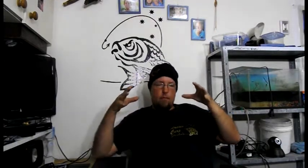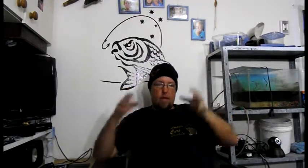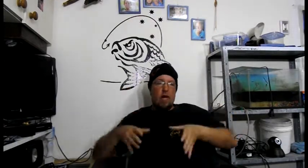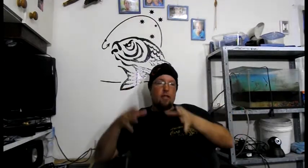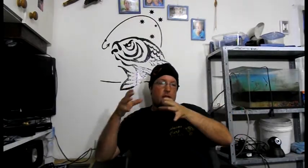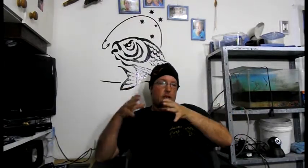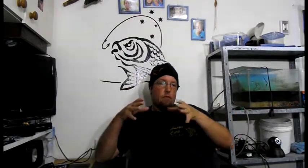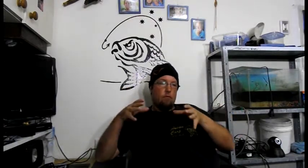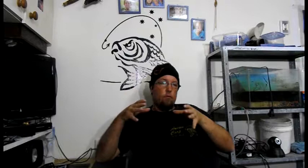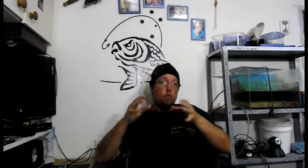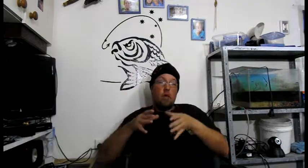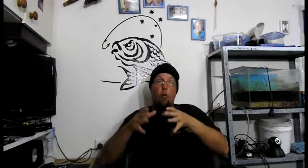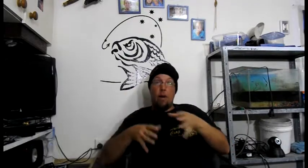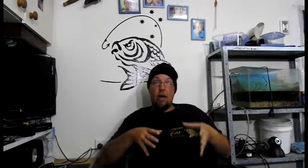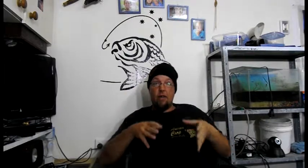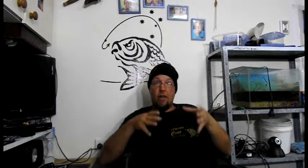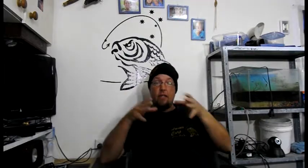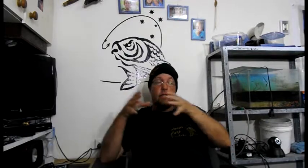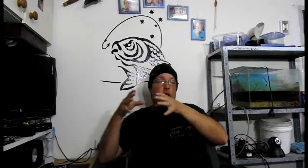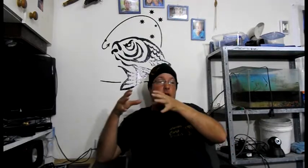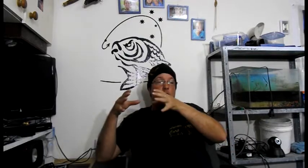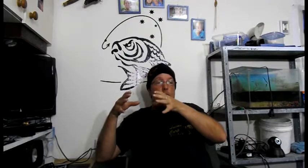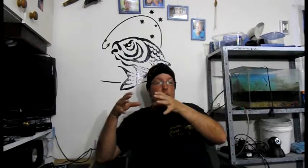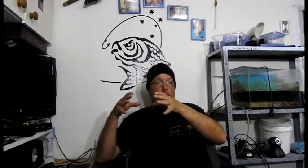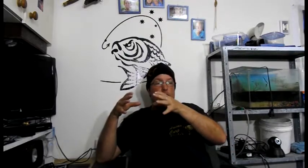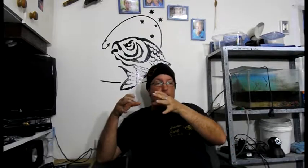Bath. And. What they call. Bath infected. And. Um.